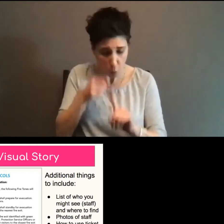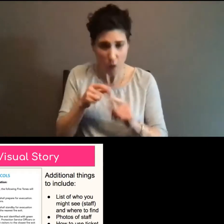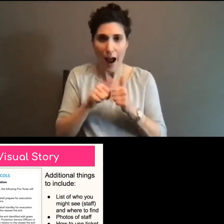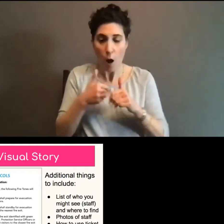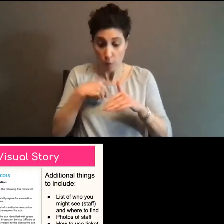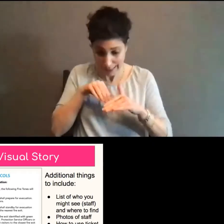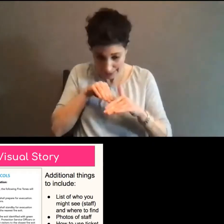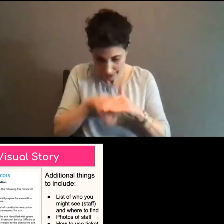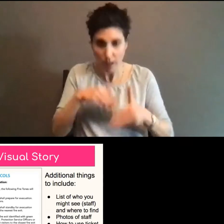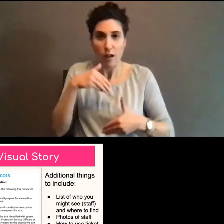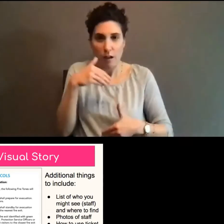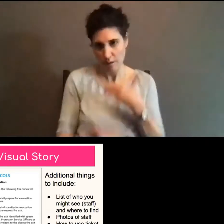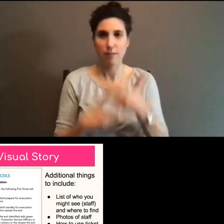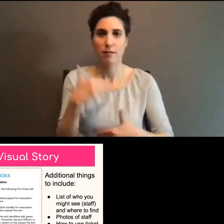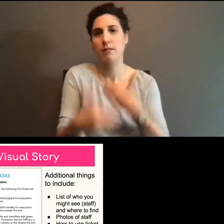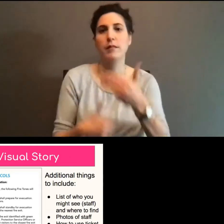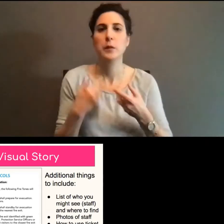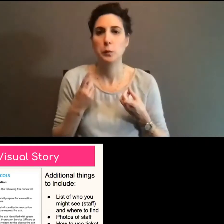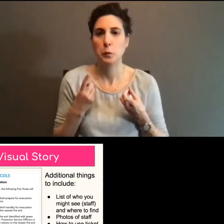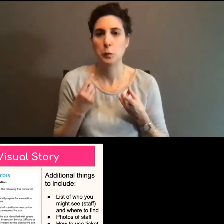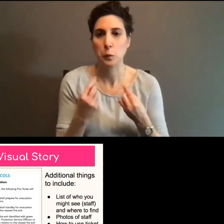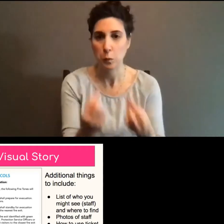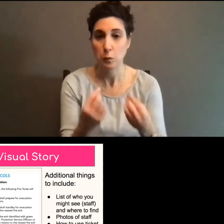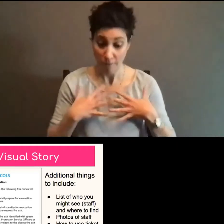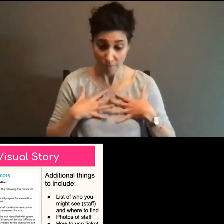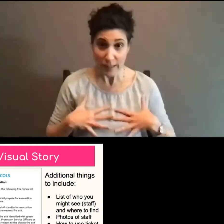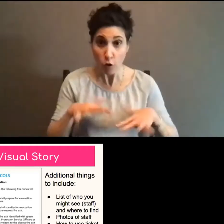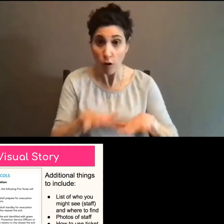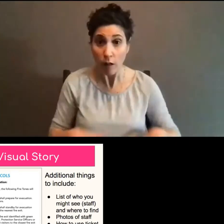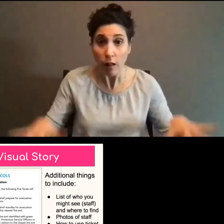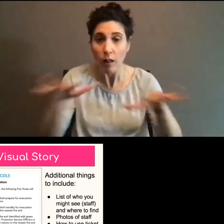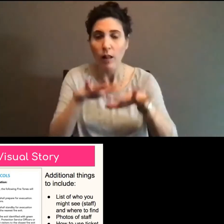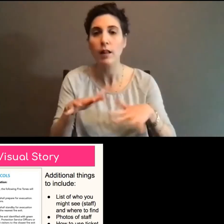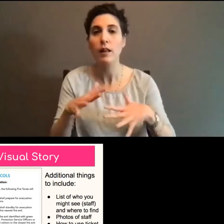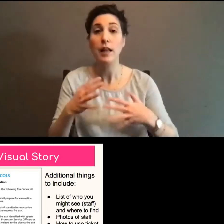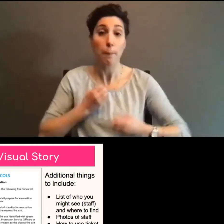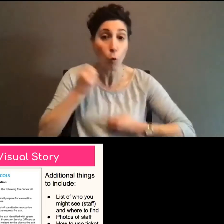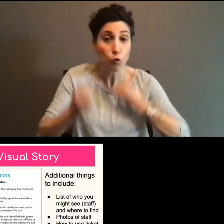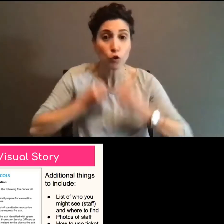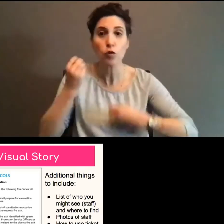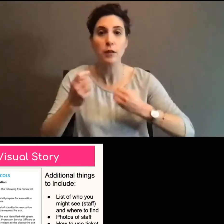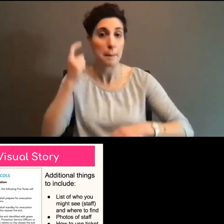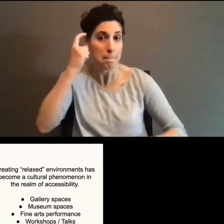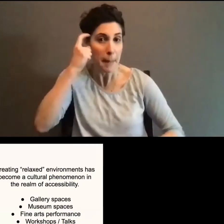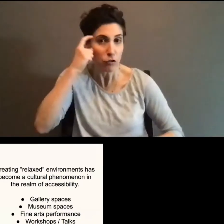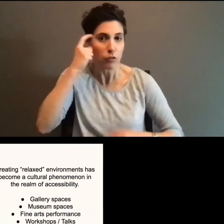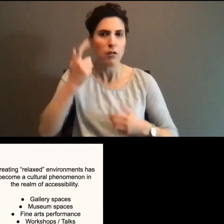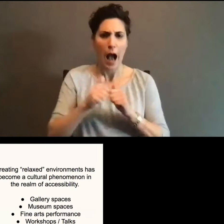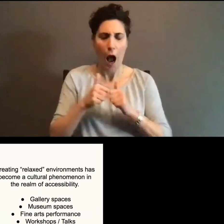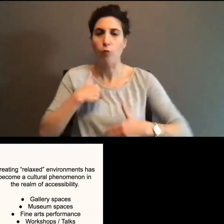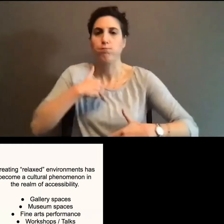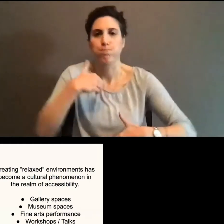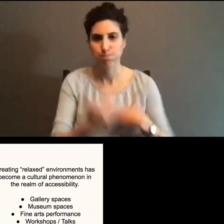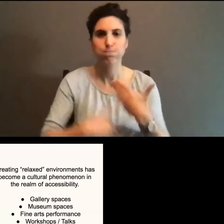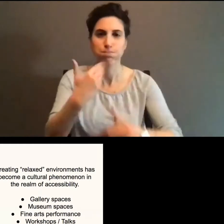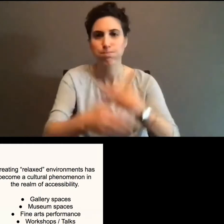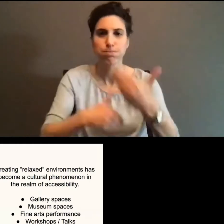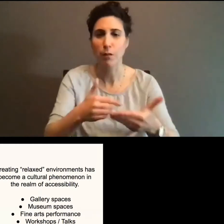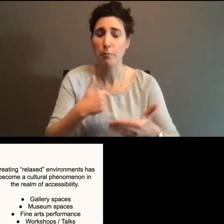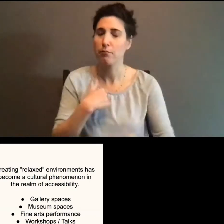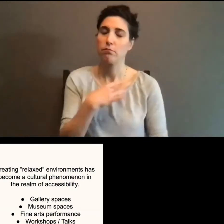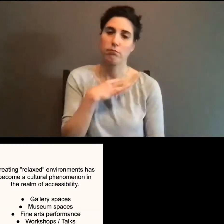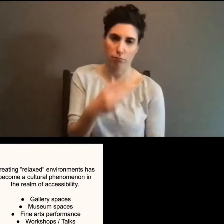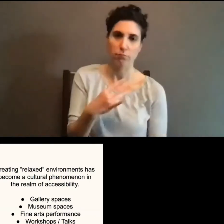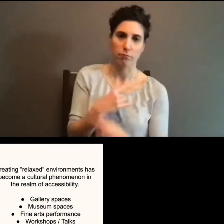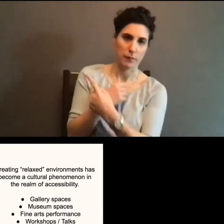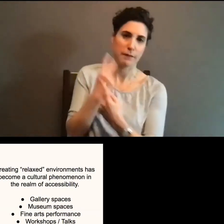space physically, mentally, emotionally. Um, and I just think they're so fantastic. And so why are we talking about this? Well,